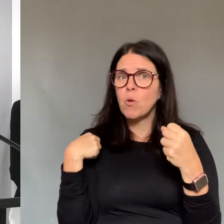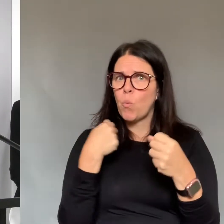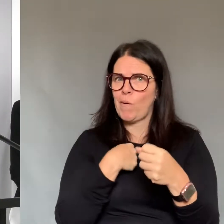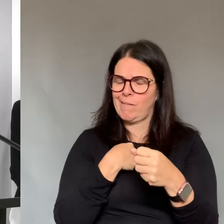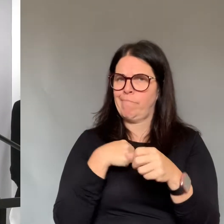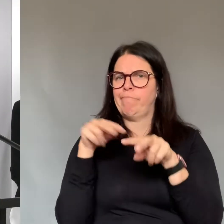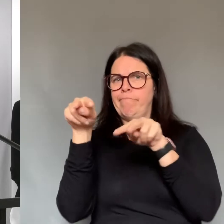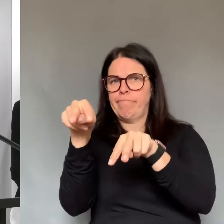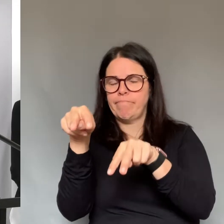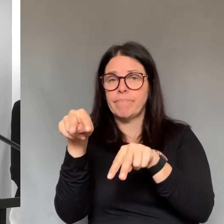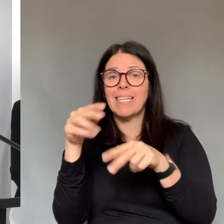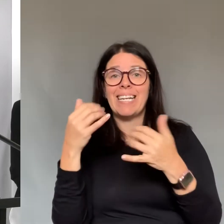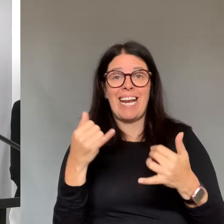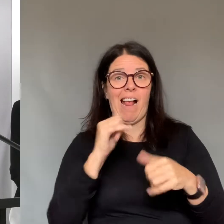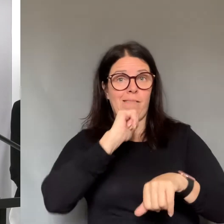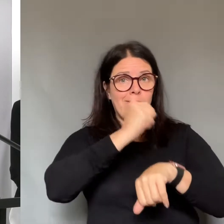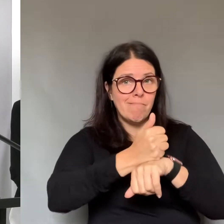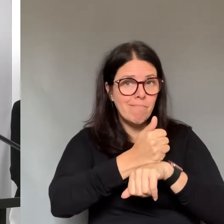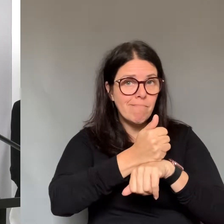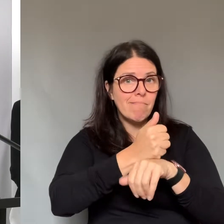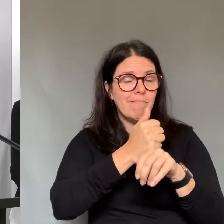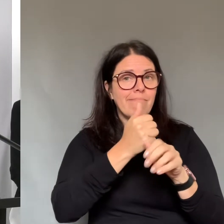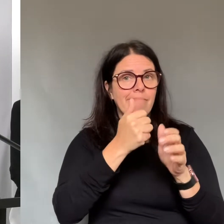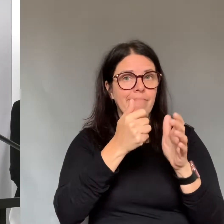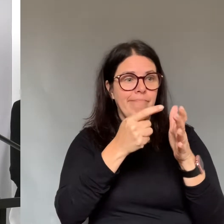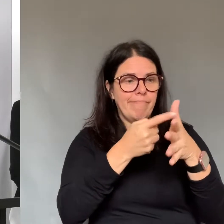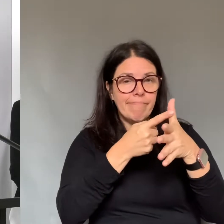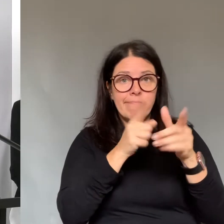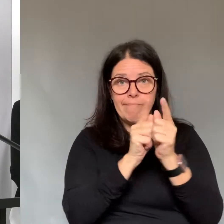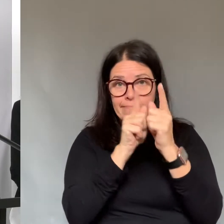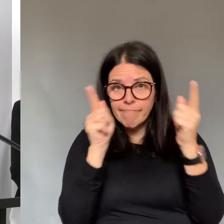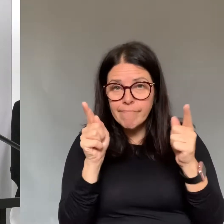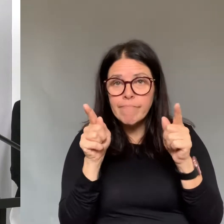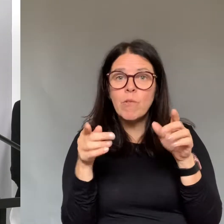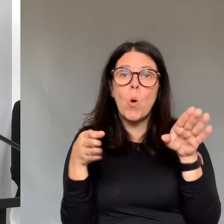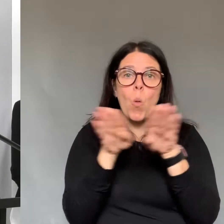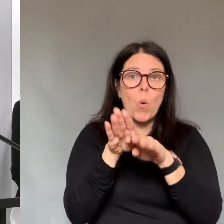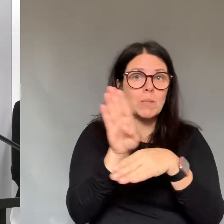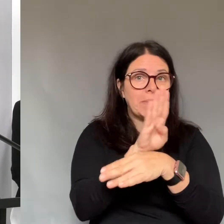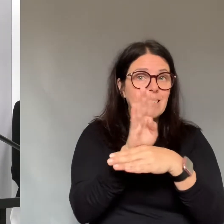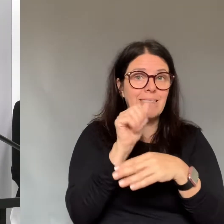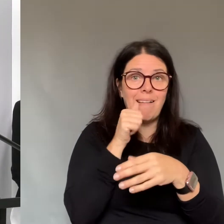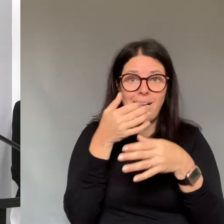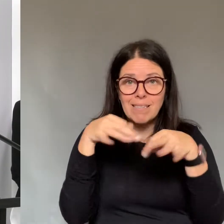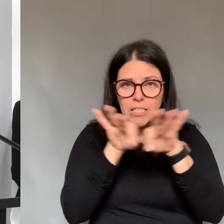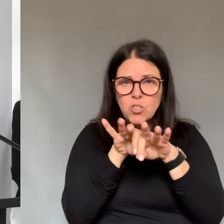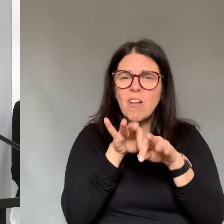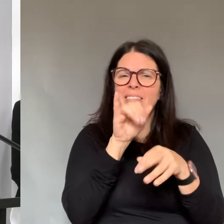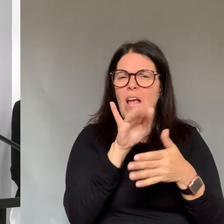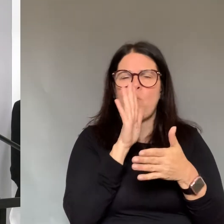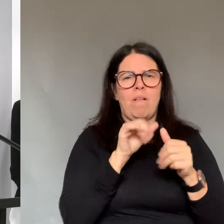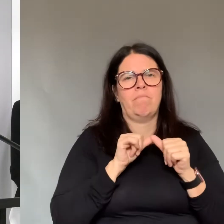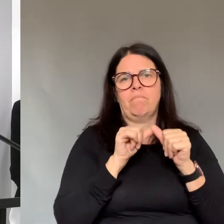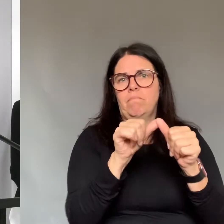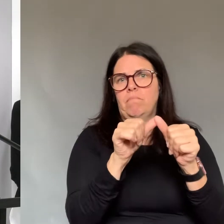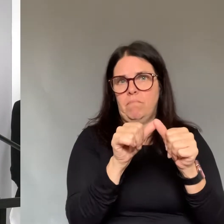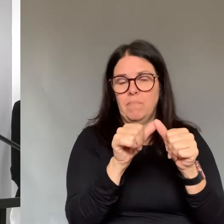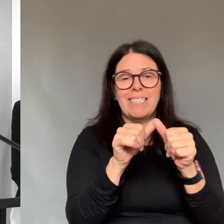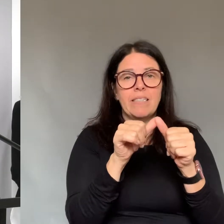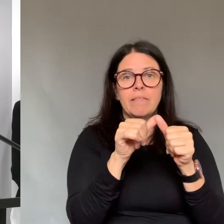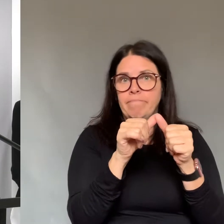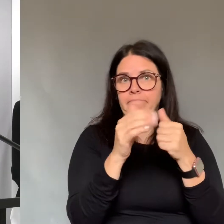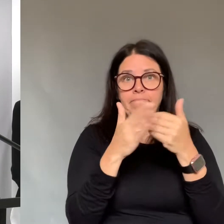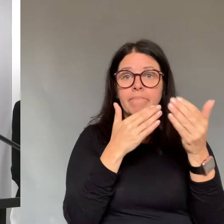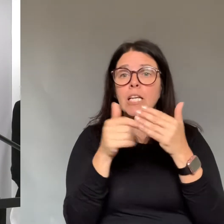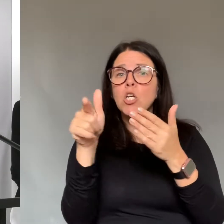isolating and waiting for the results, even if their results come back positive, their clinical management will not change. That is why it is important for